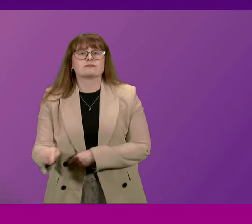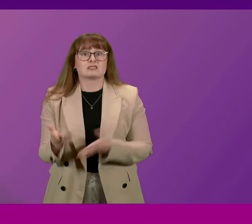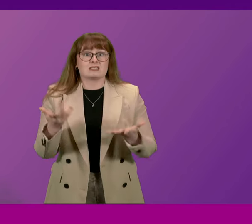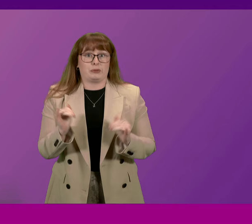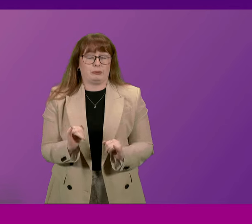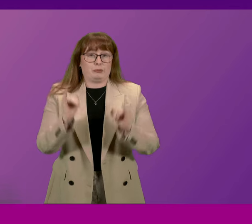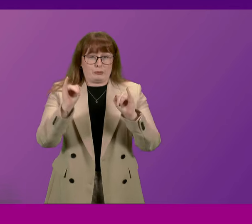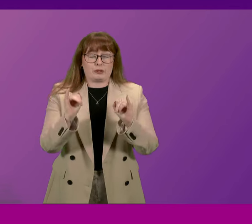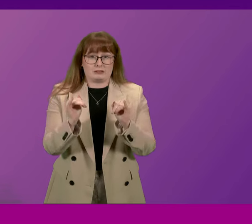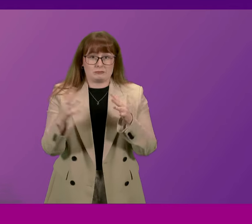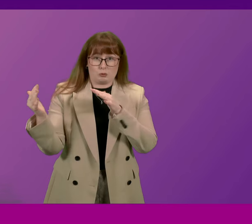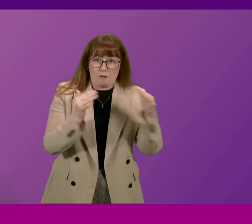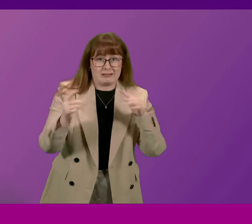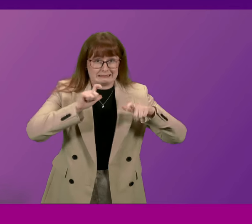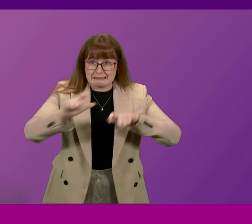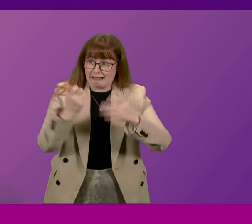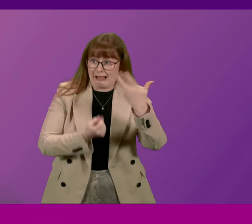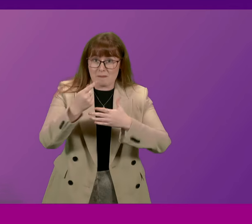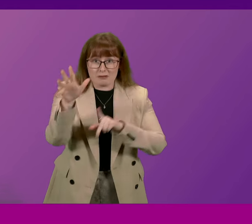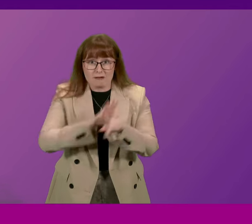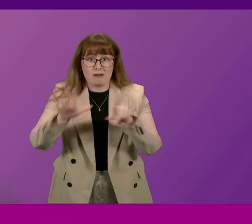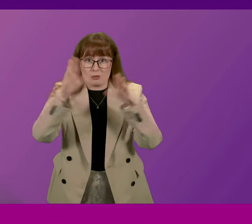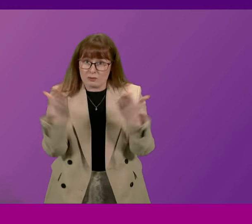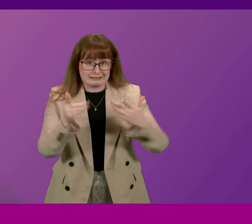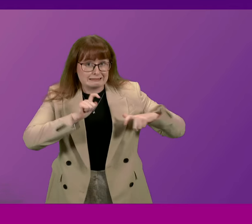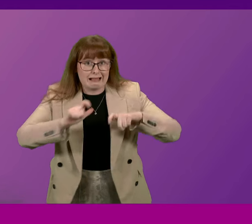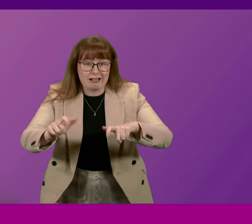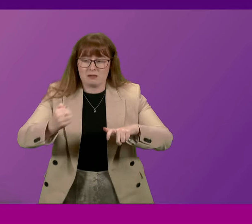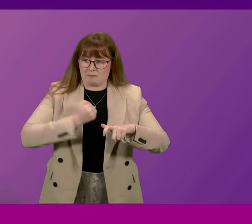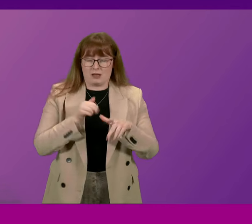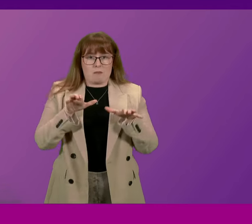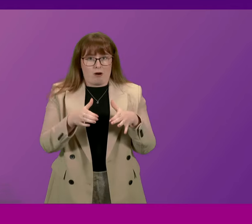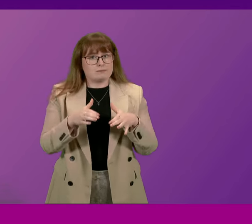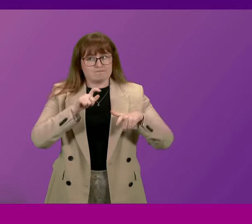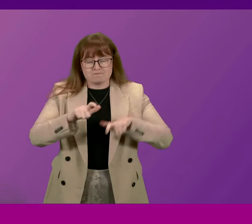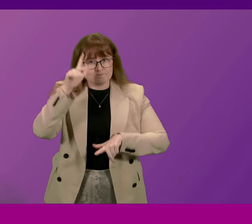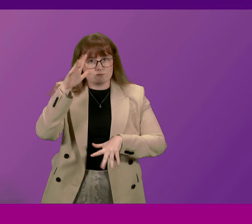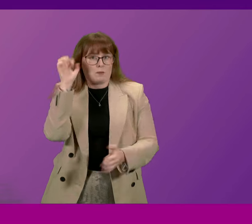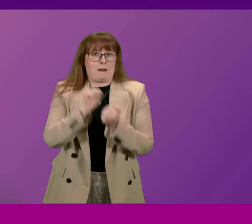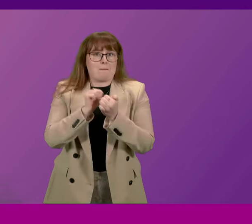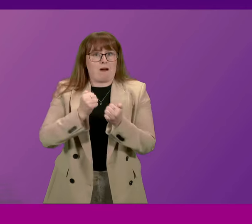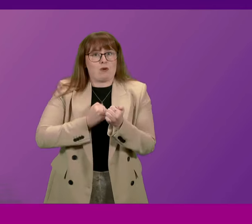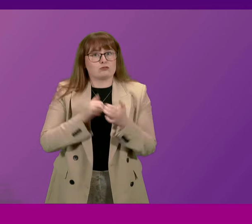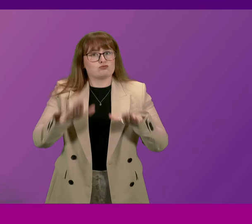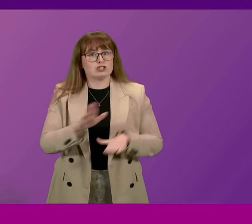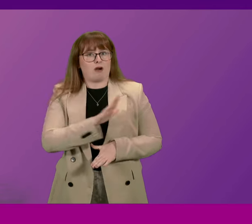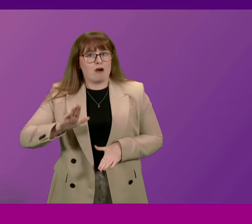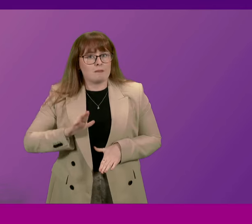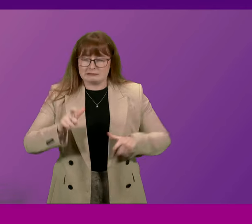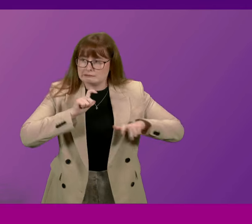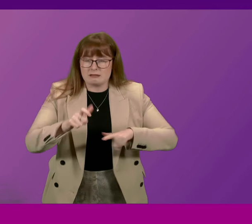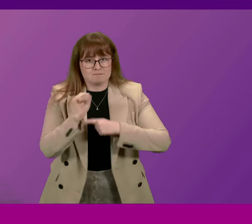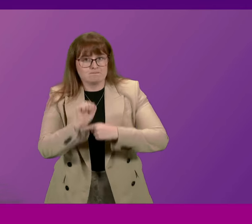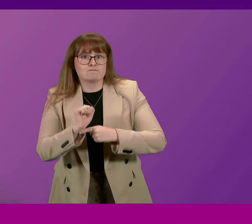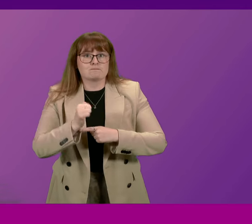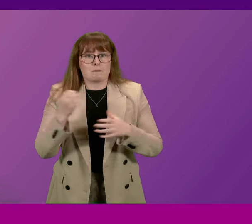claim innocent lives around the world, I and my party pay tribute to Britain's armed forces for keeping us